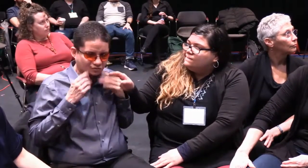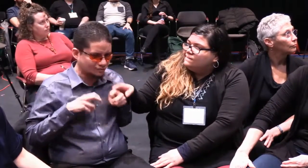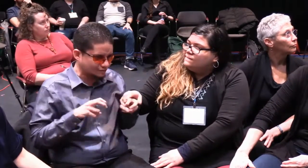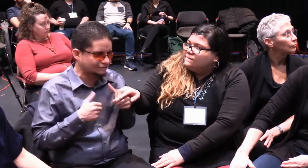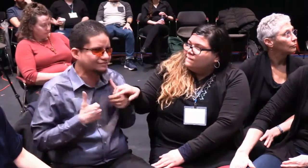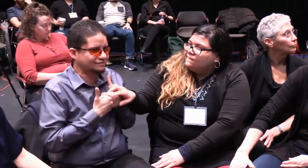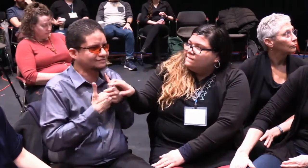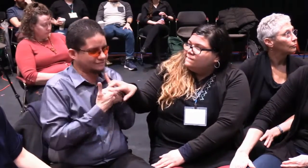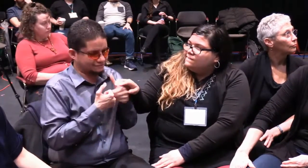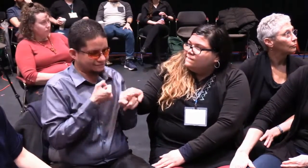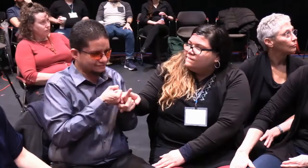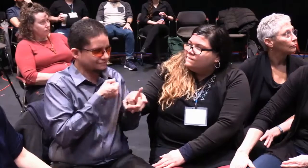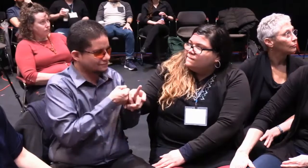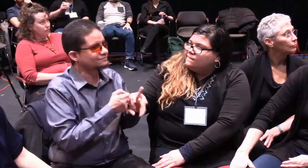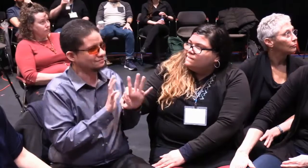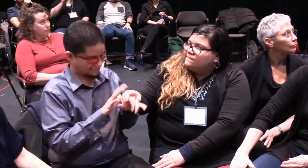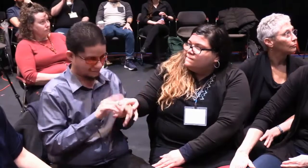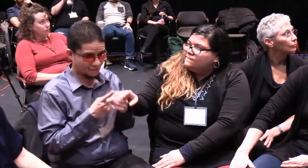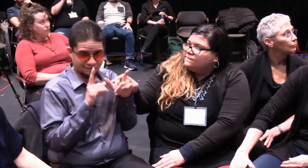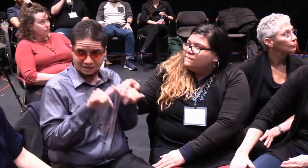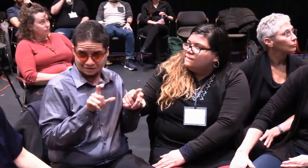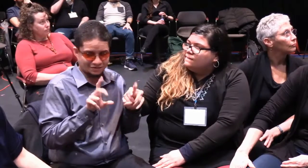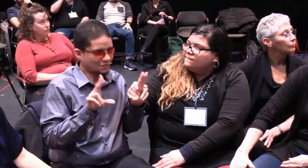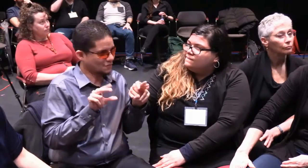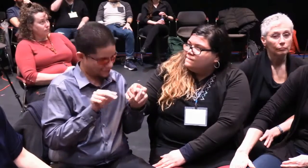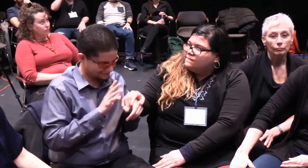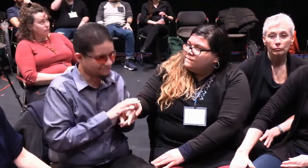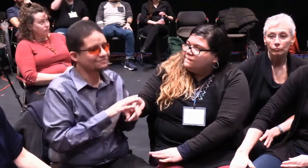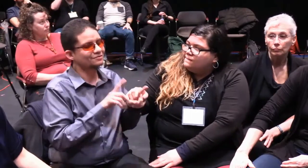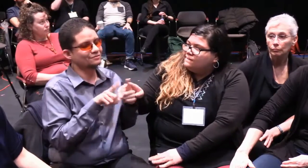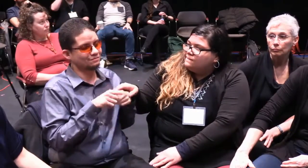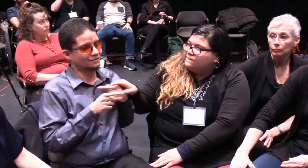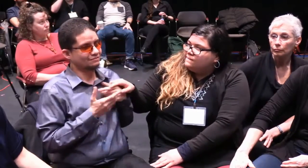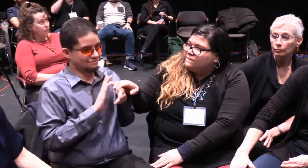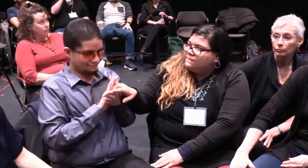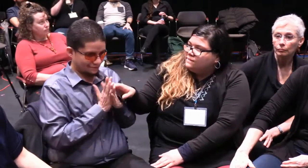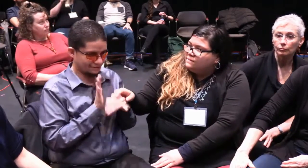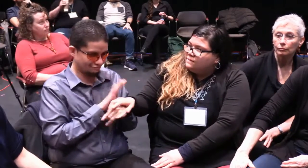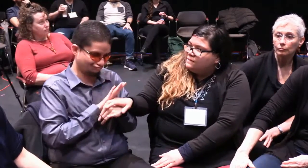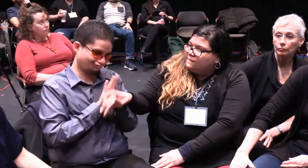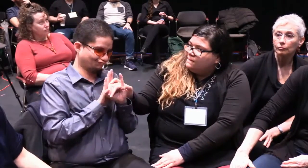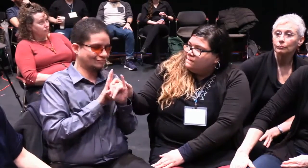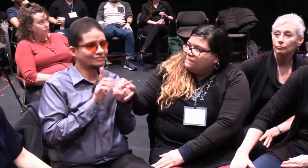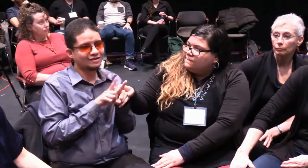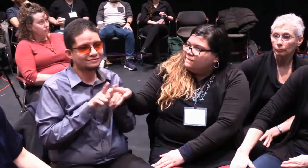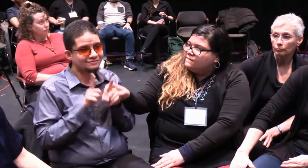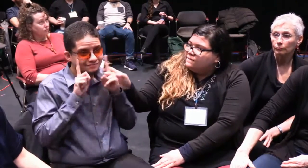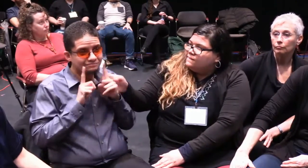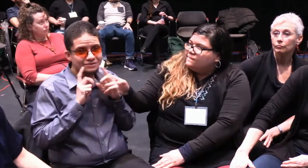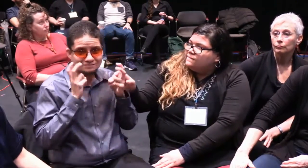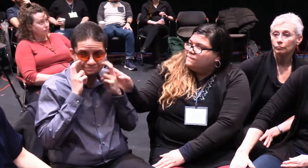have access to the English language. And I was seen as less than because I didn't have that. And